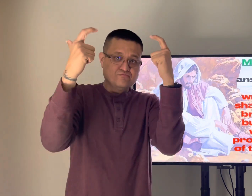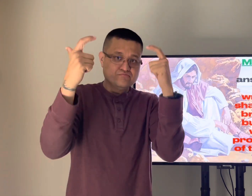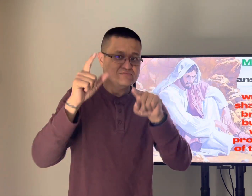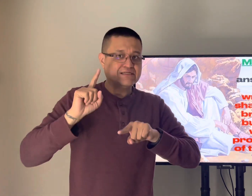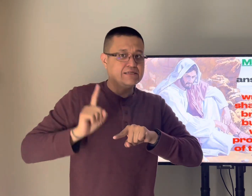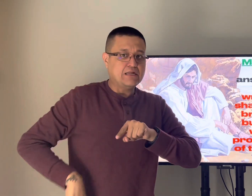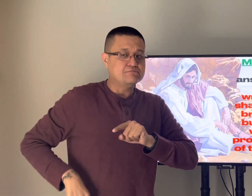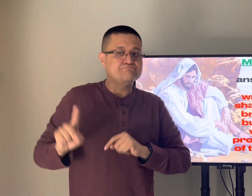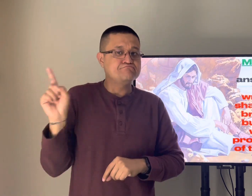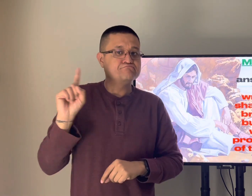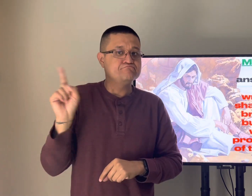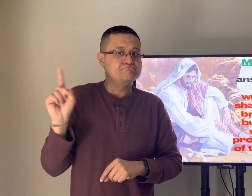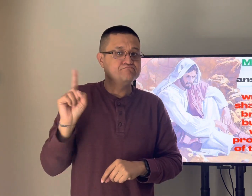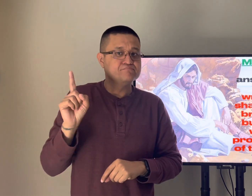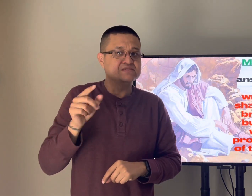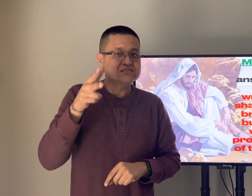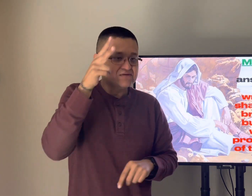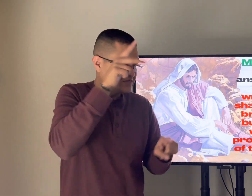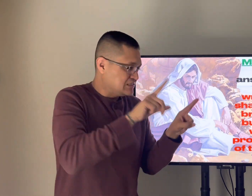we can't just go ahead and do whatever we want to do